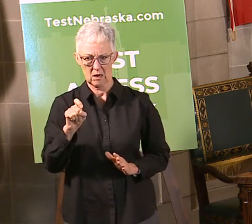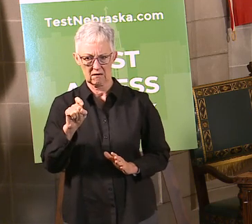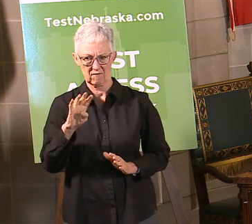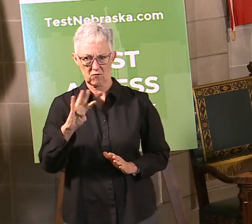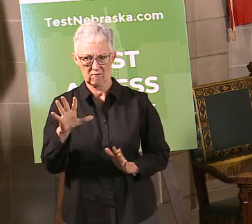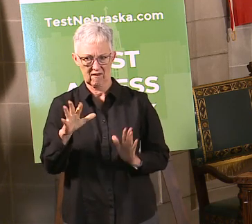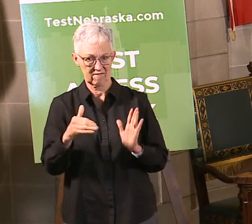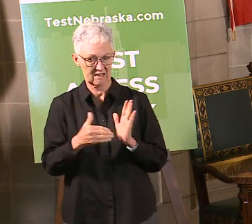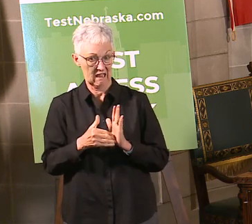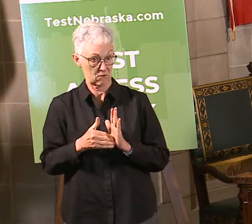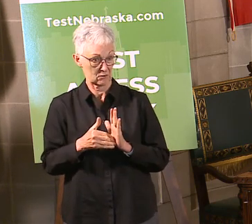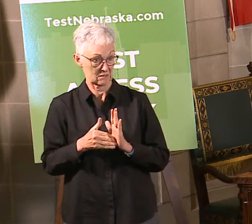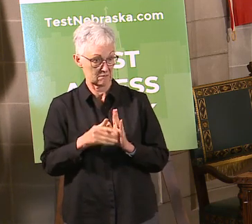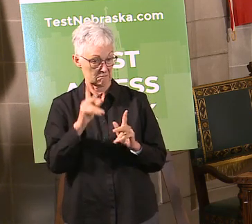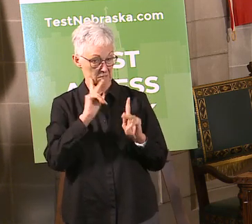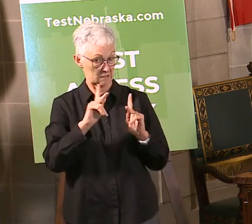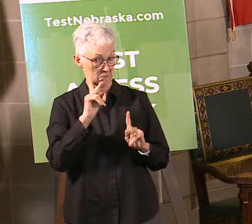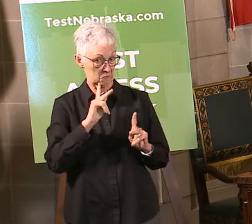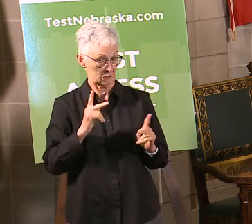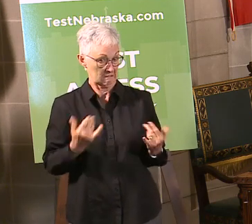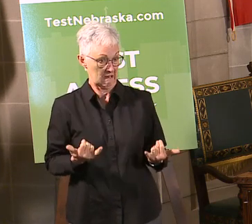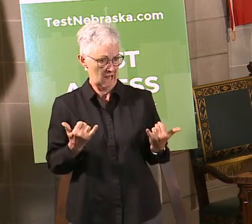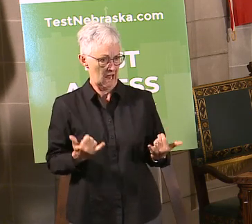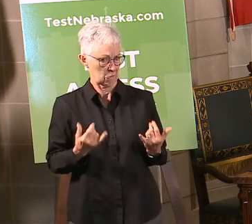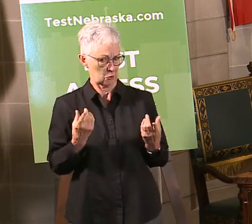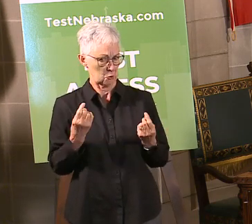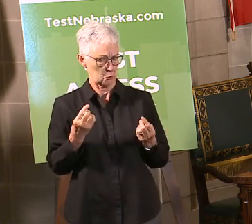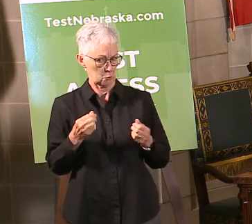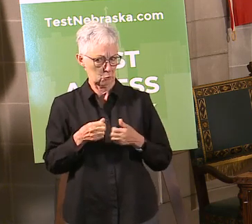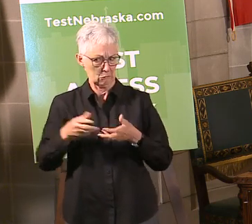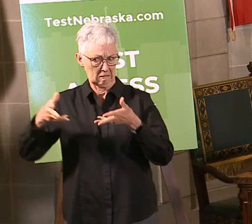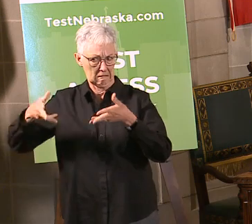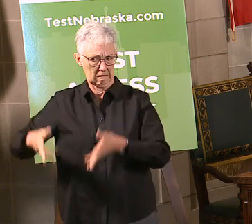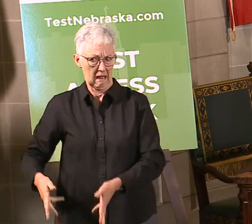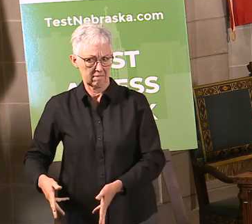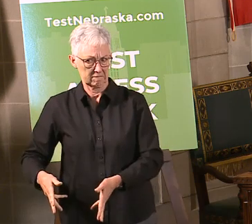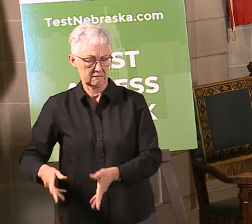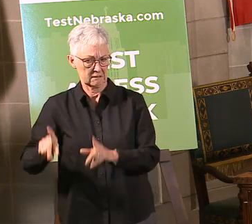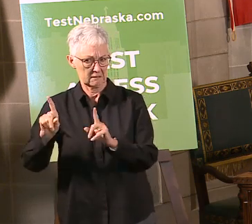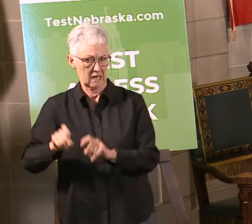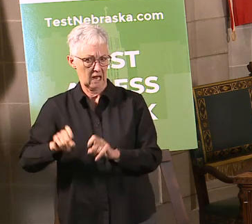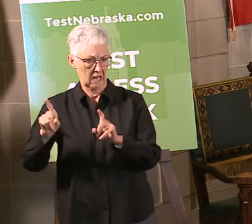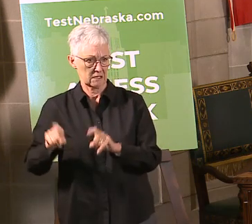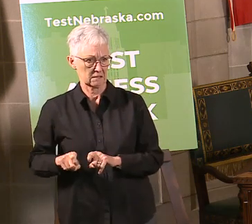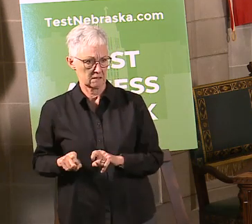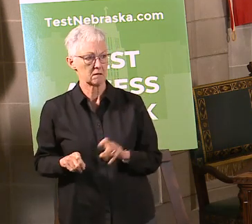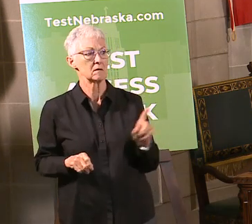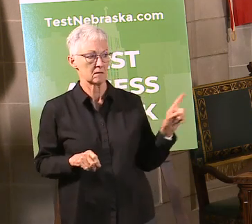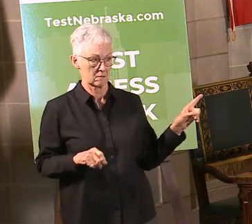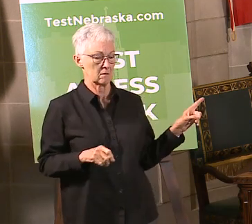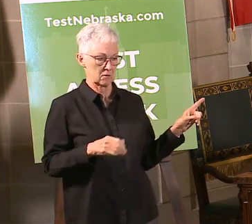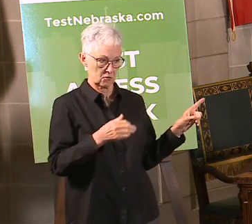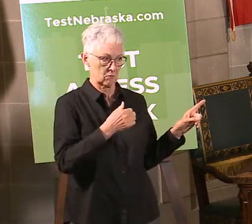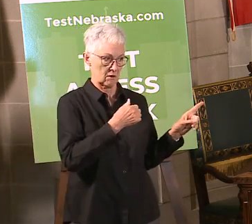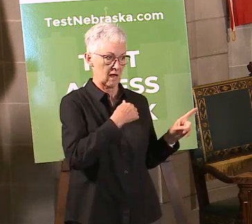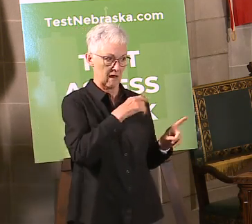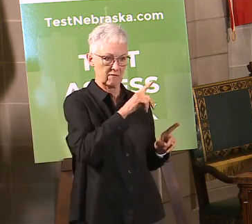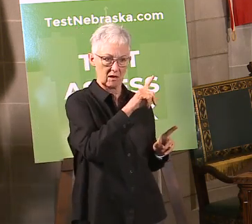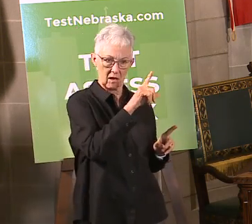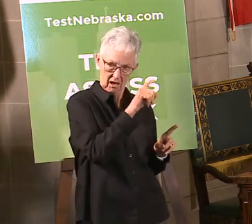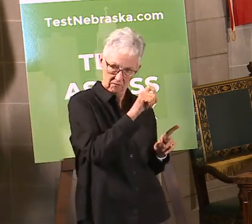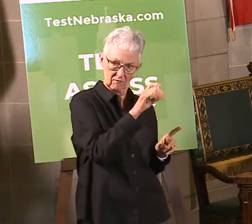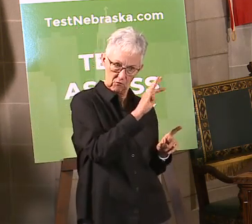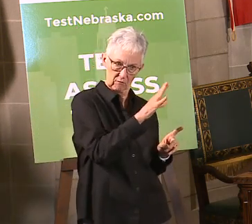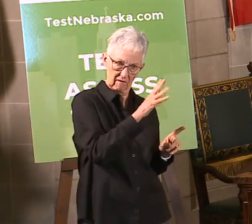tests you still have to accumulate. Right. So the question was, gee, you've got 135,000 people signed up. You've bought 540